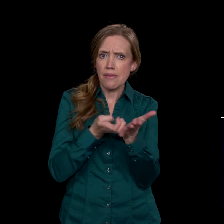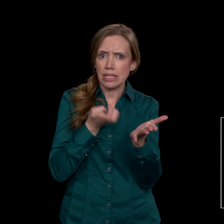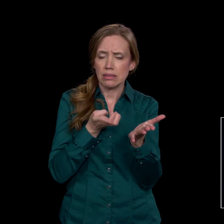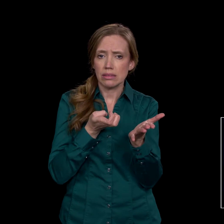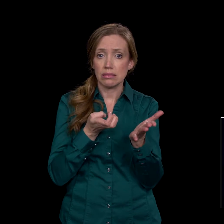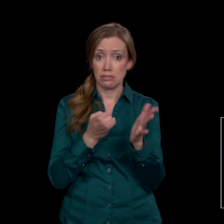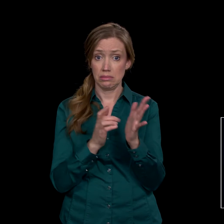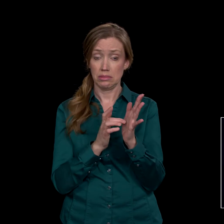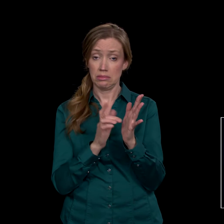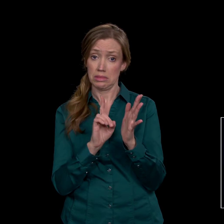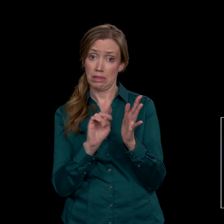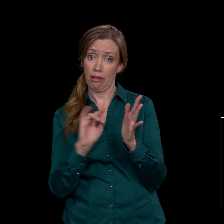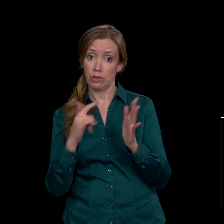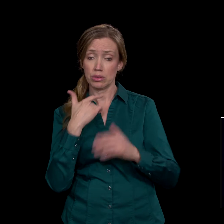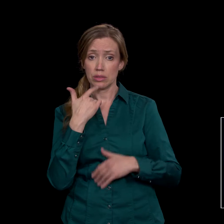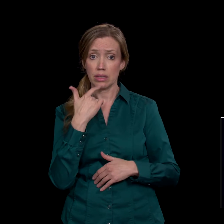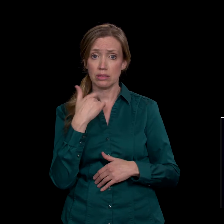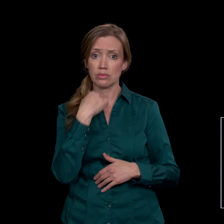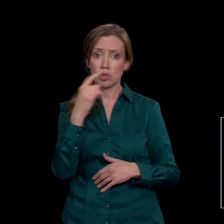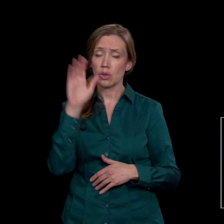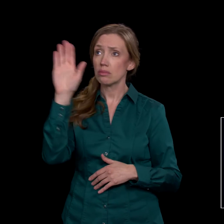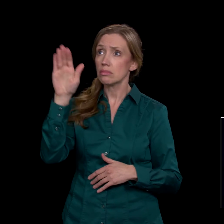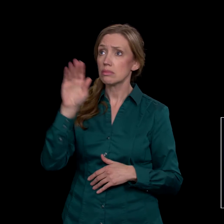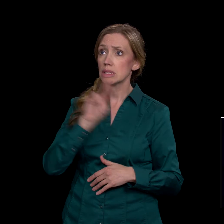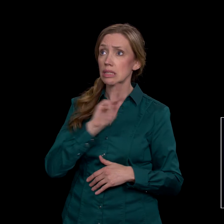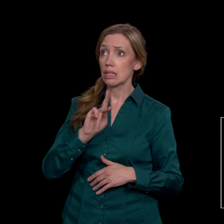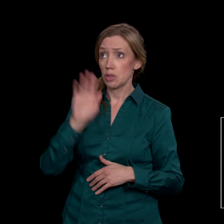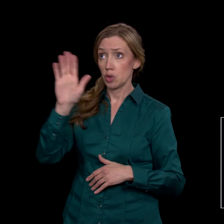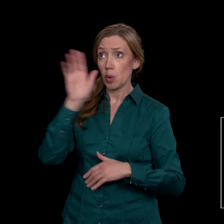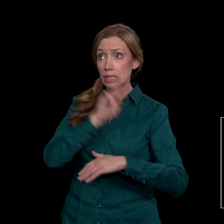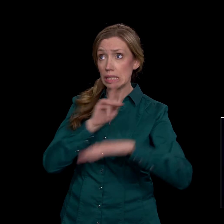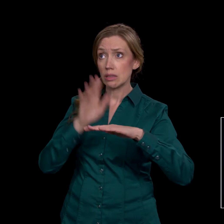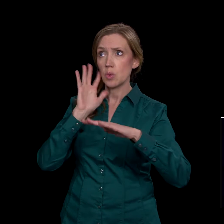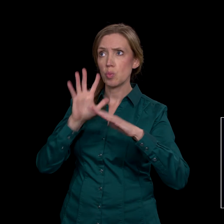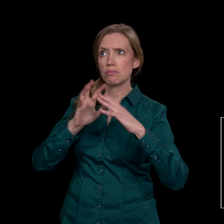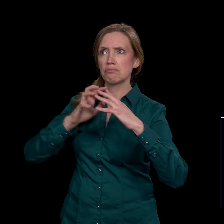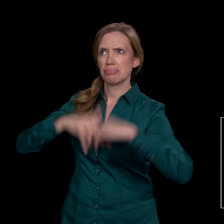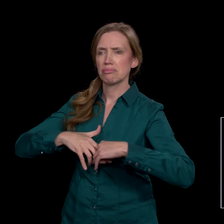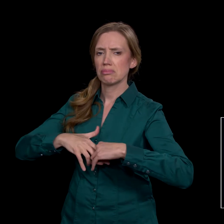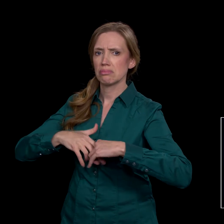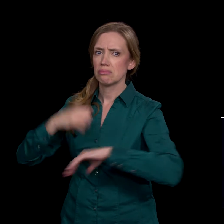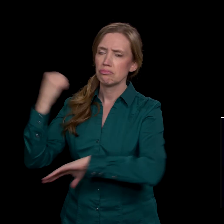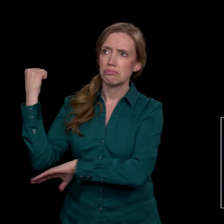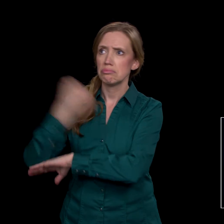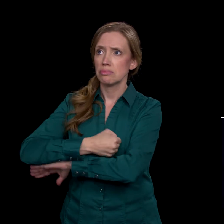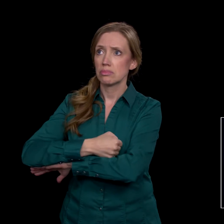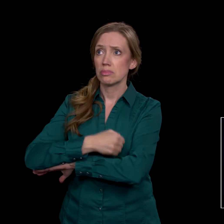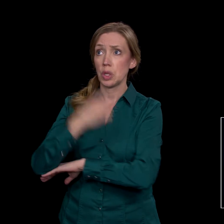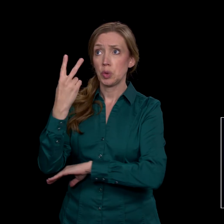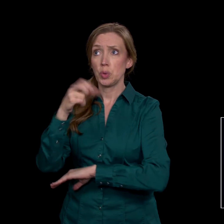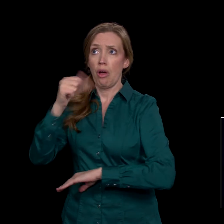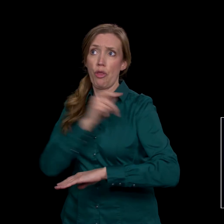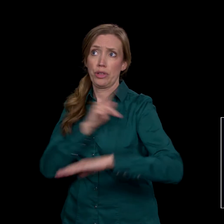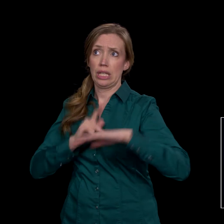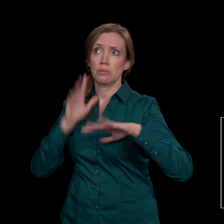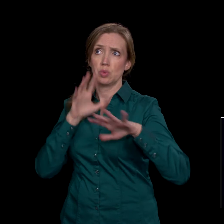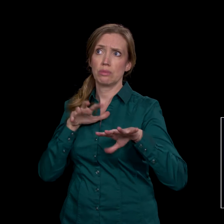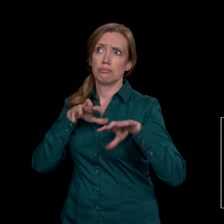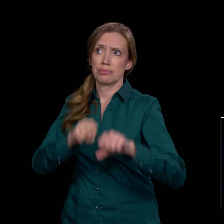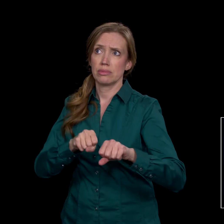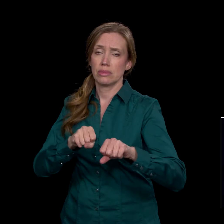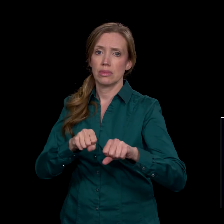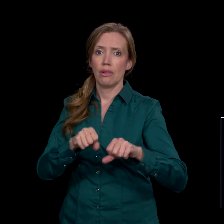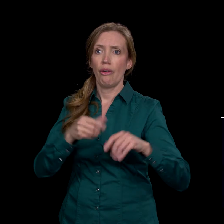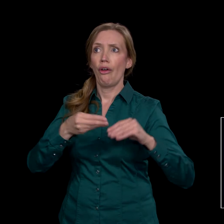is interpreted by Daniel, who tells the king that the kingdom of Babylon will be overthrown, and that two more kingdoms will come along, and then